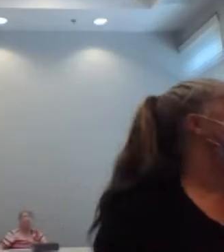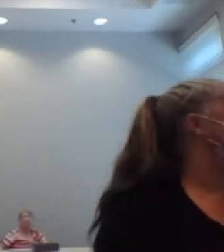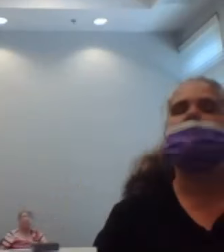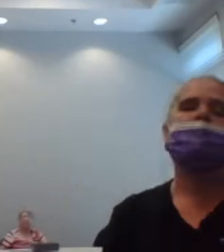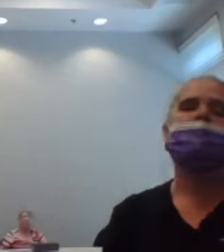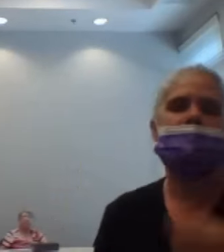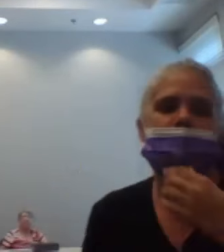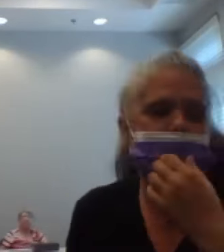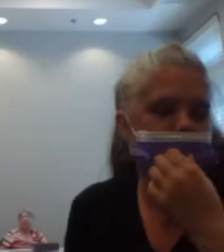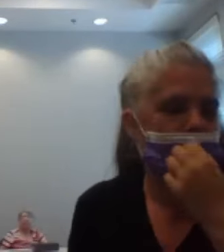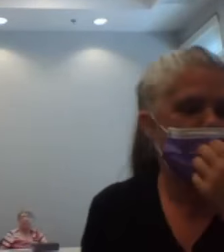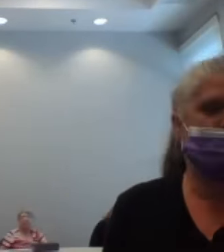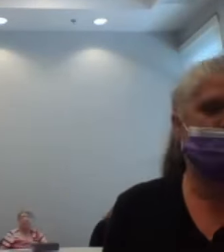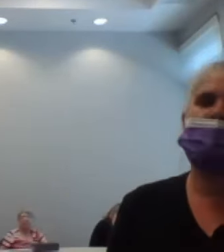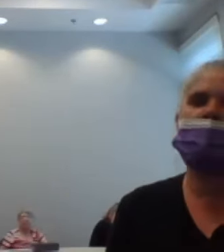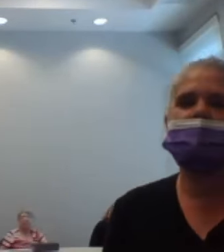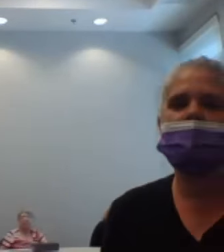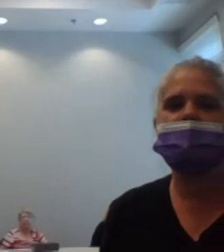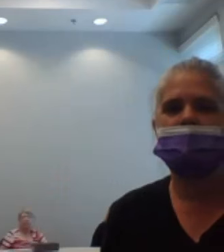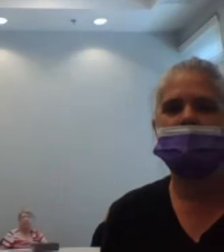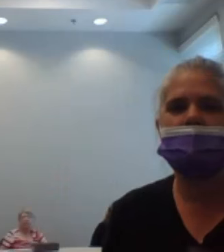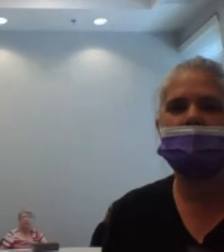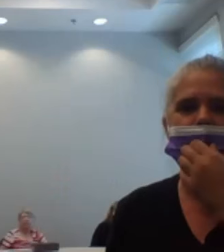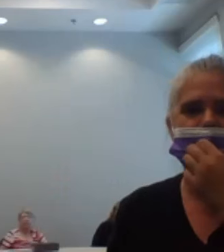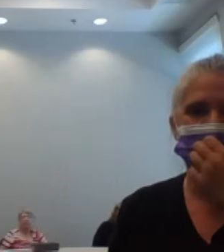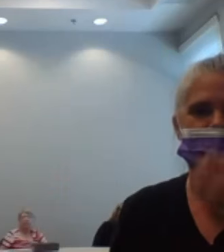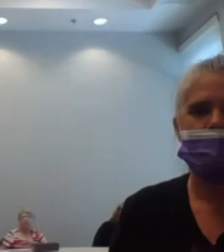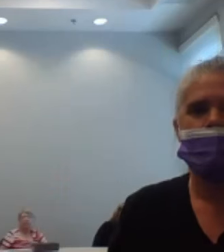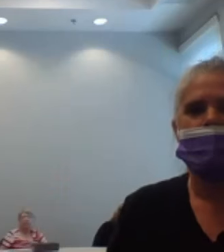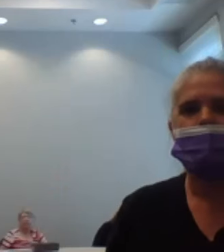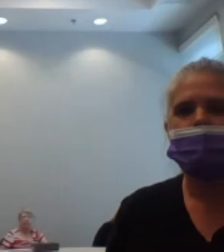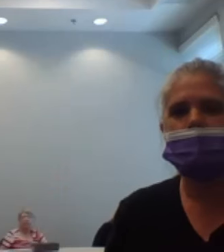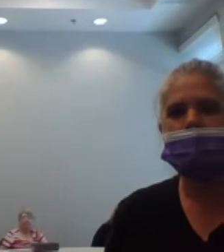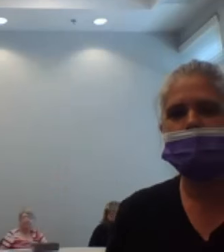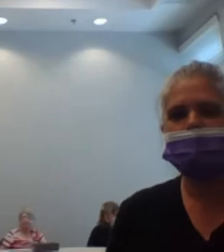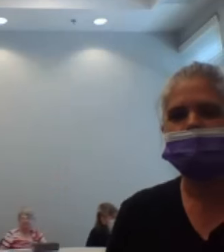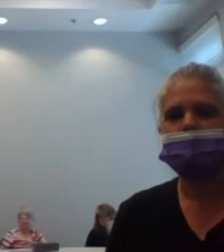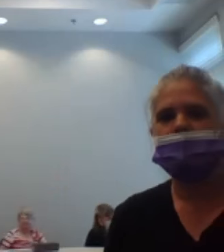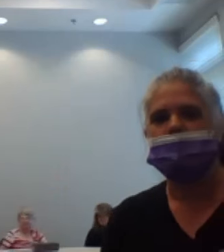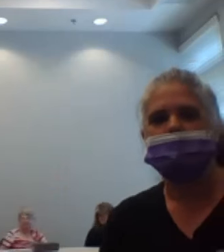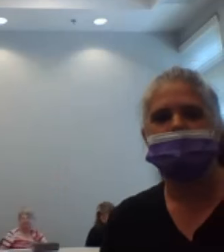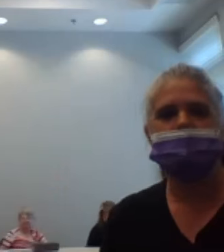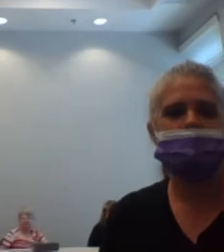Next we're going to point your toes. We're to point 1, 2,